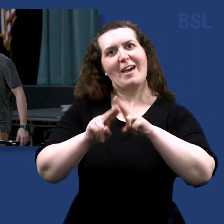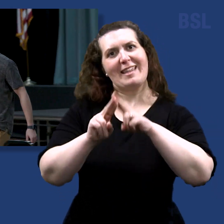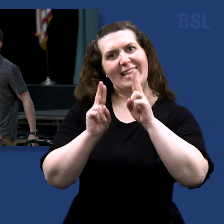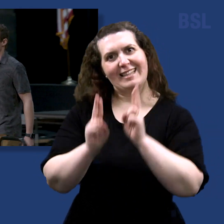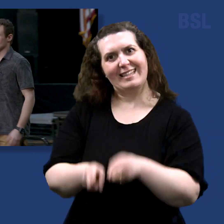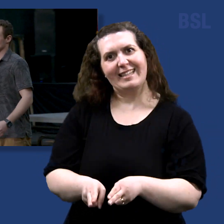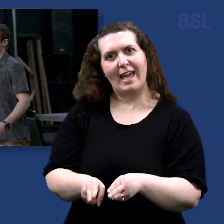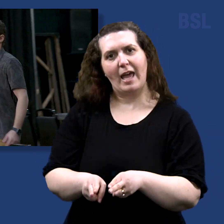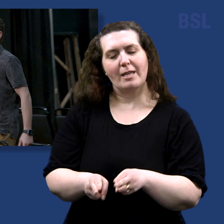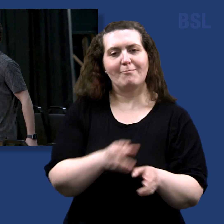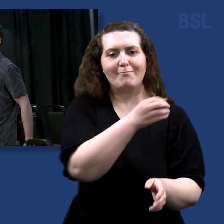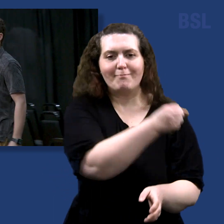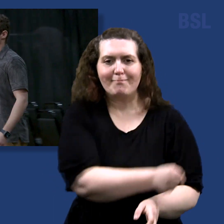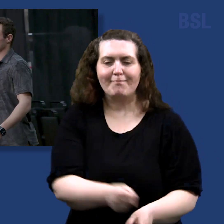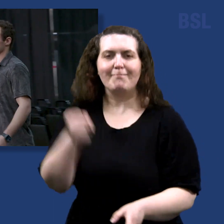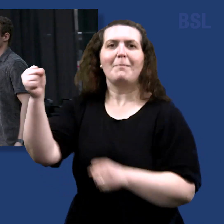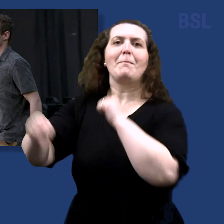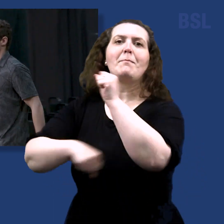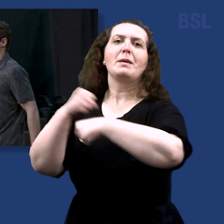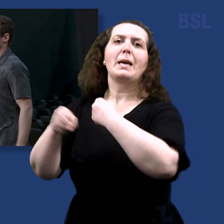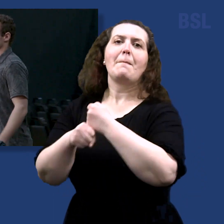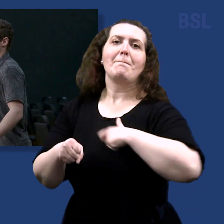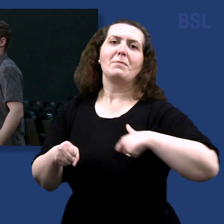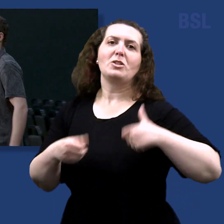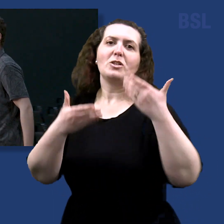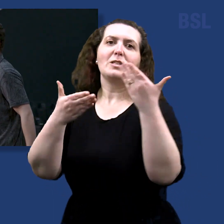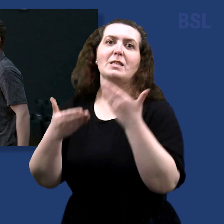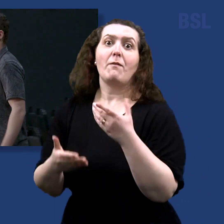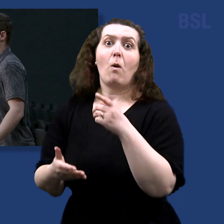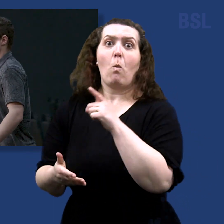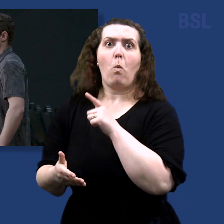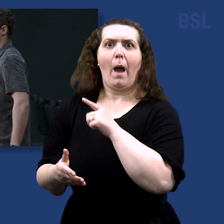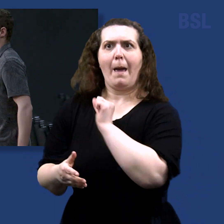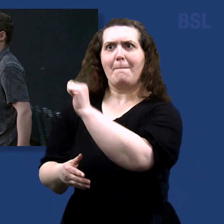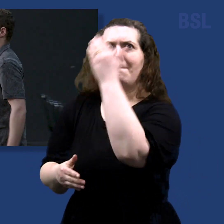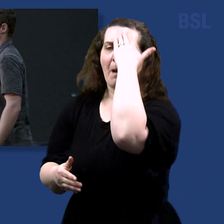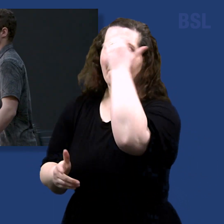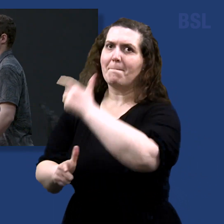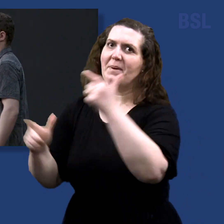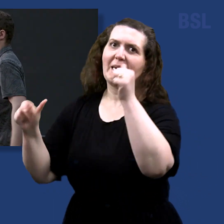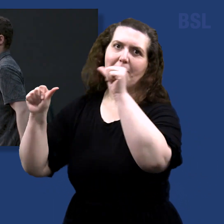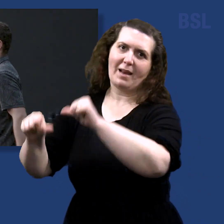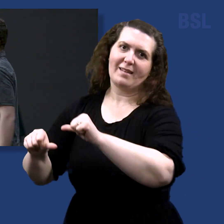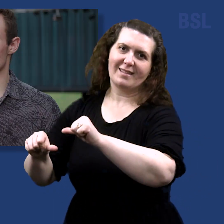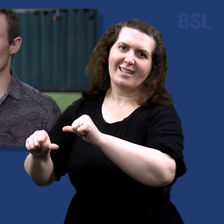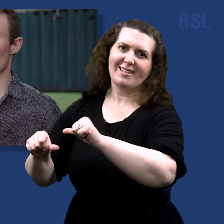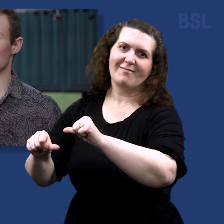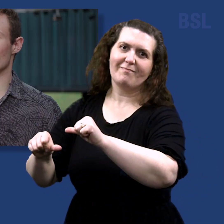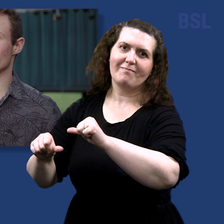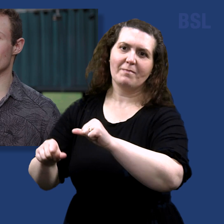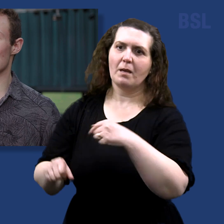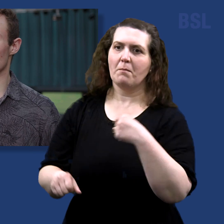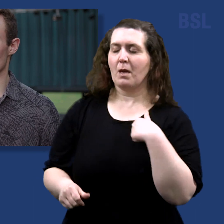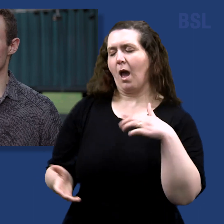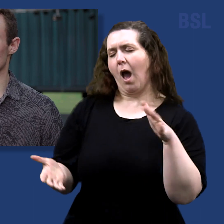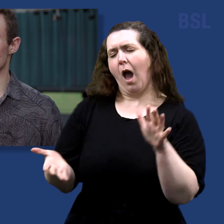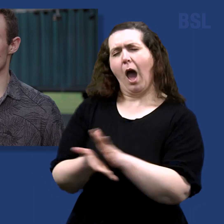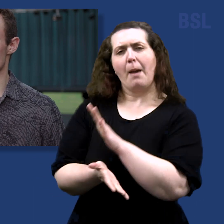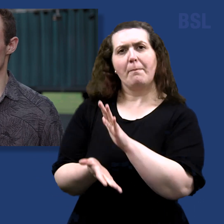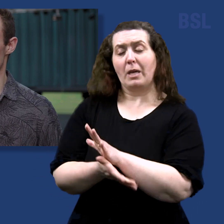called as a service missionary. A great blessing for his mom and his family. I was so happy because that meant I was able to be there for